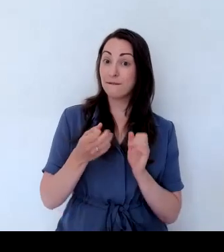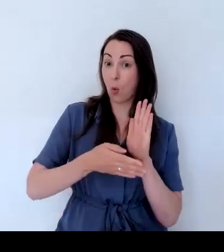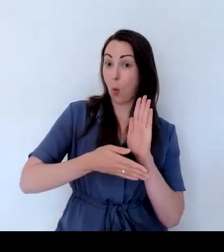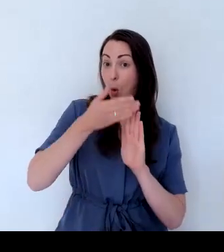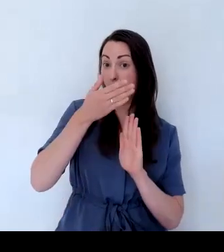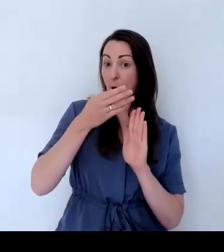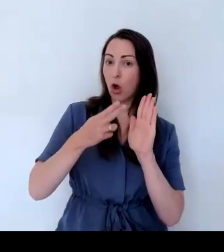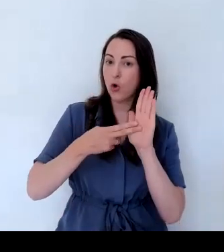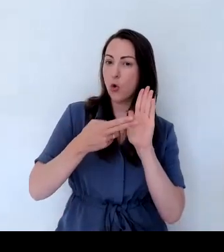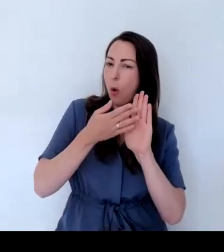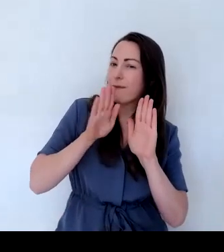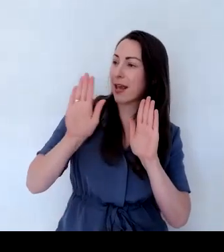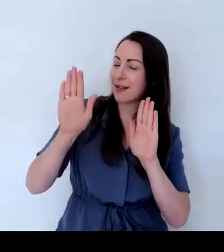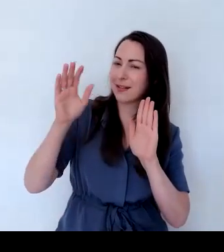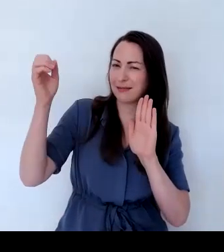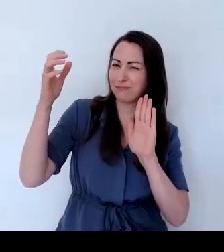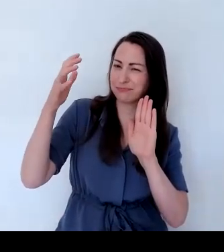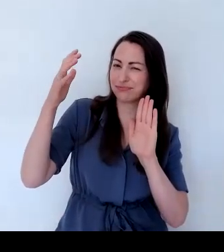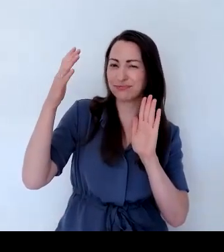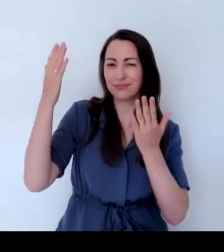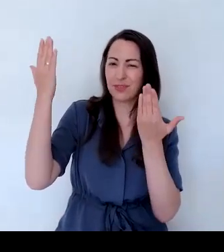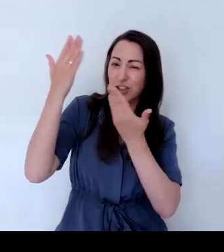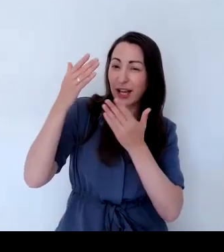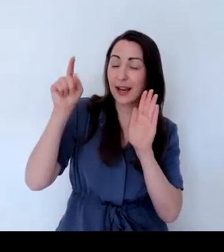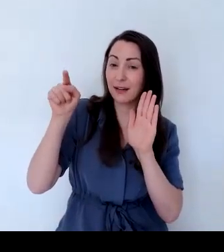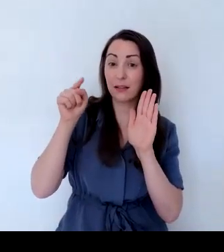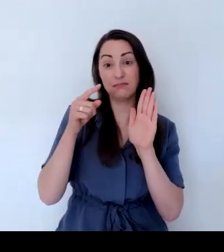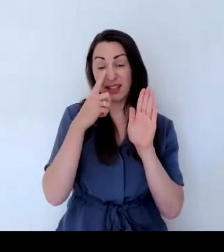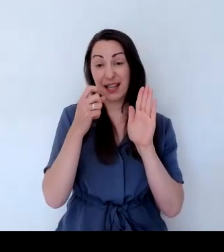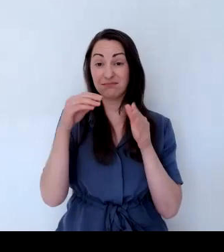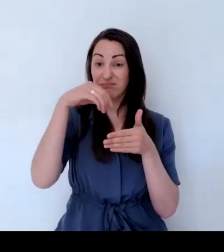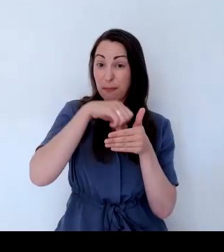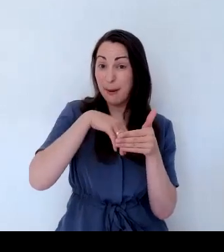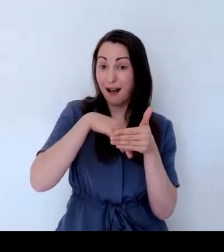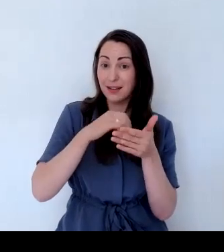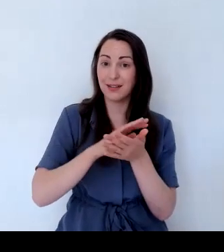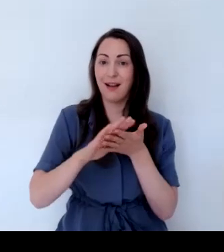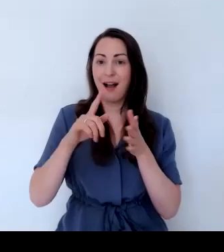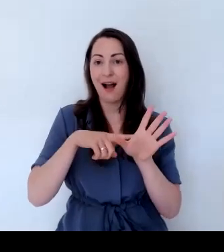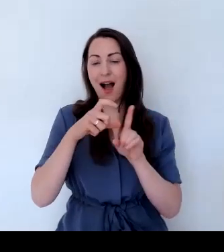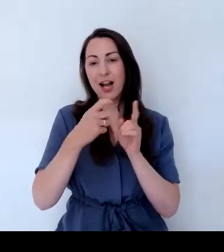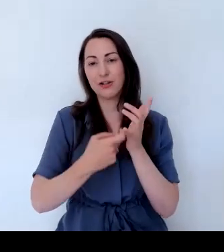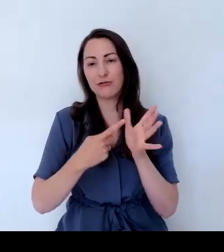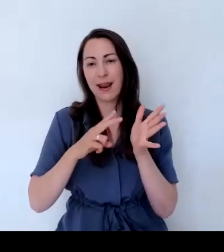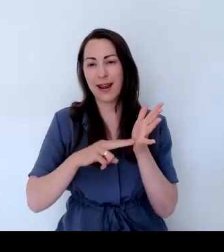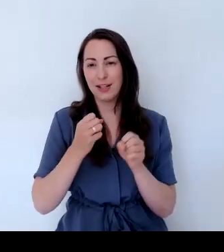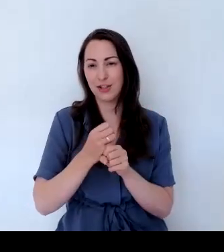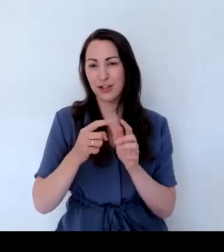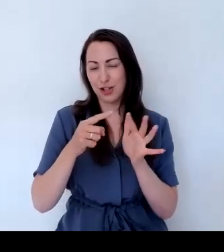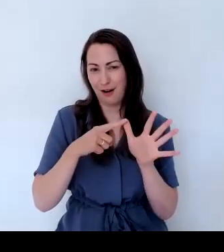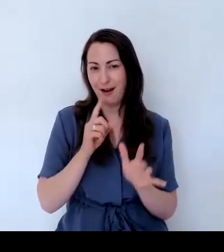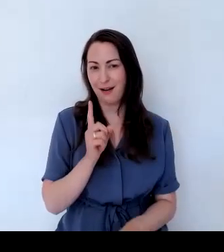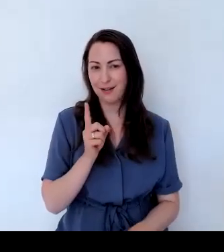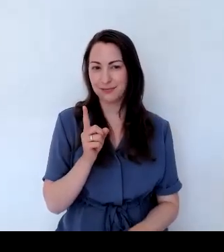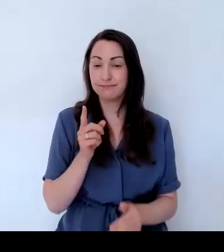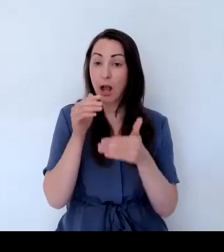up a lot of room in terms of roots. as you can see, at the bottom here, it's under planted with pink geraniums, hardy